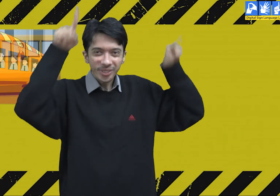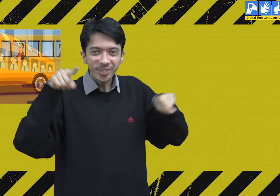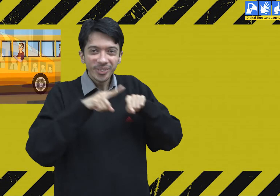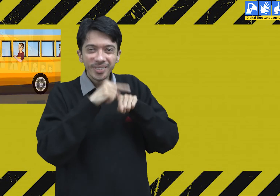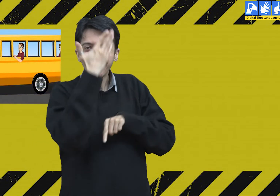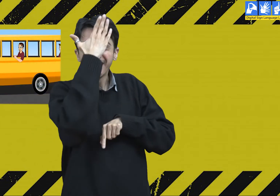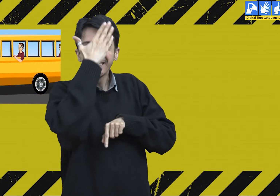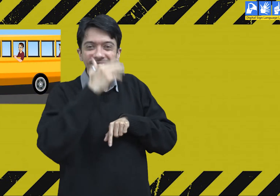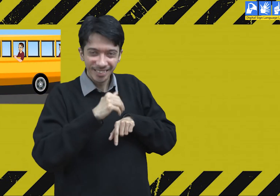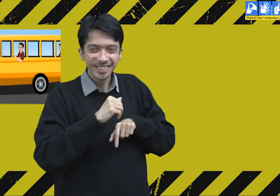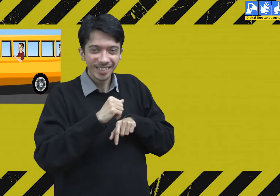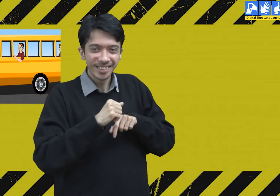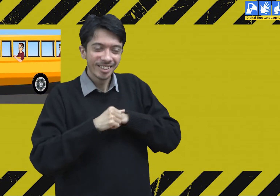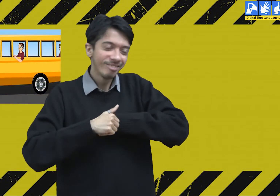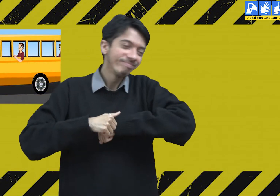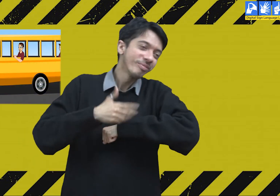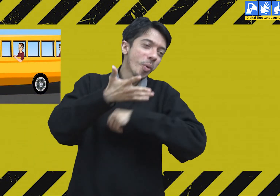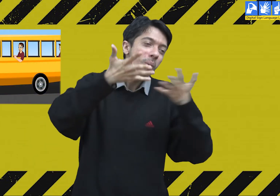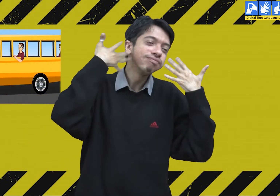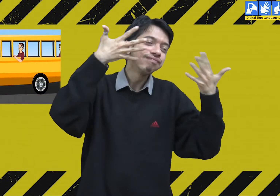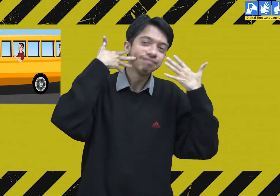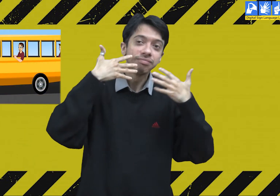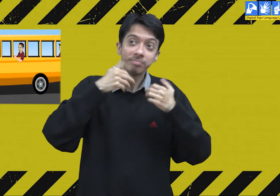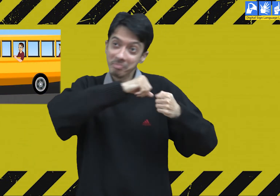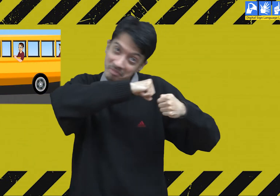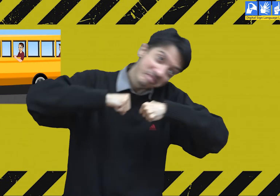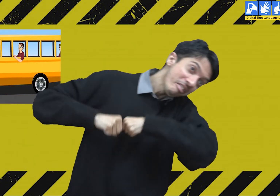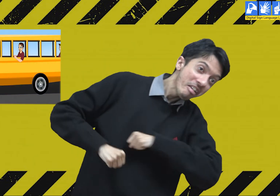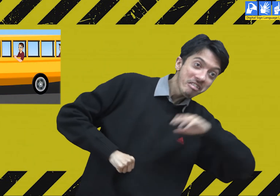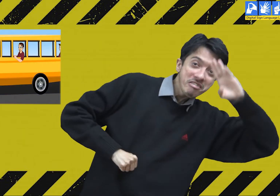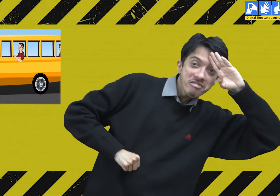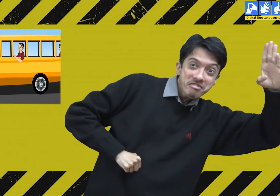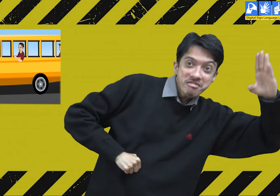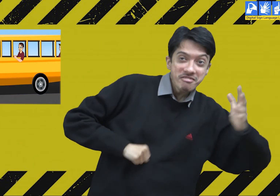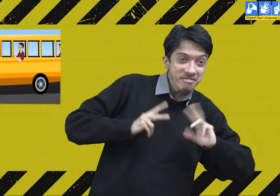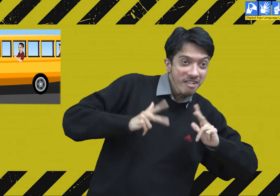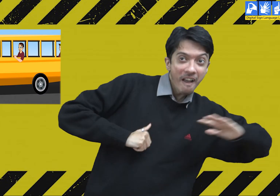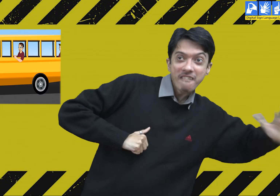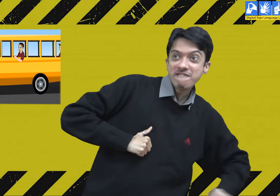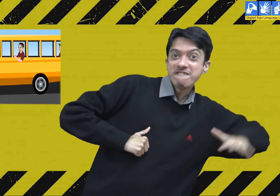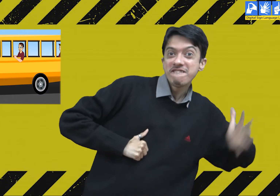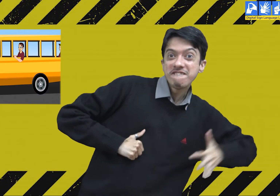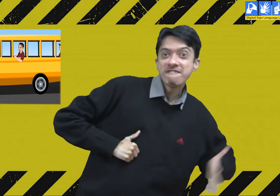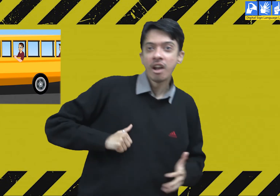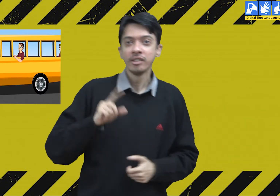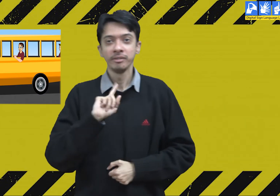Next point. Don't put your head or hands out of the window.